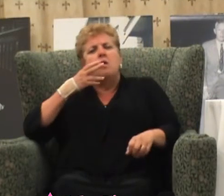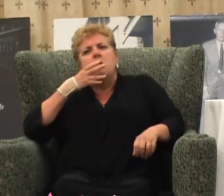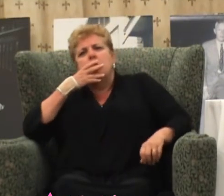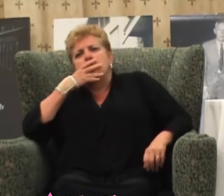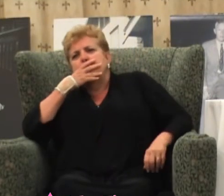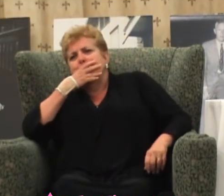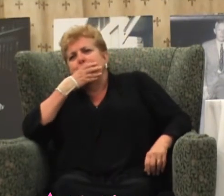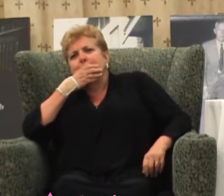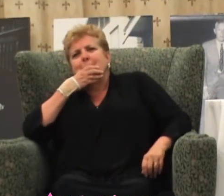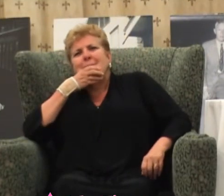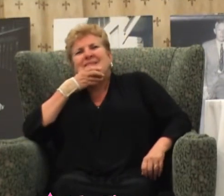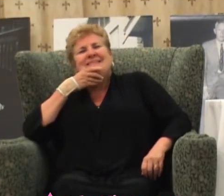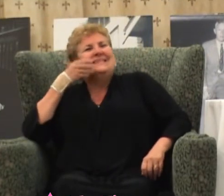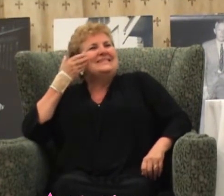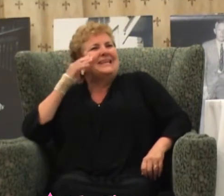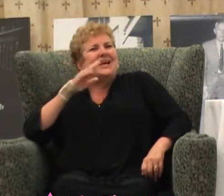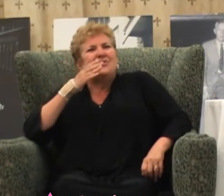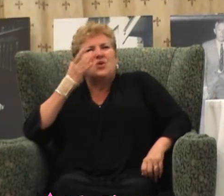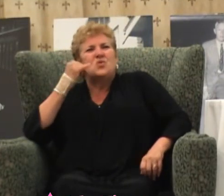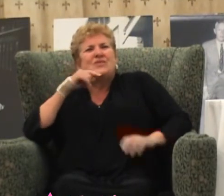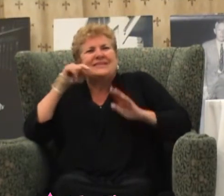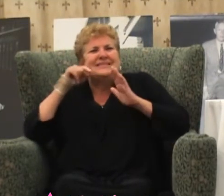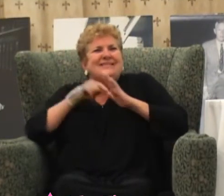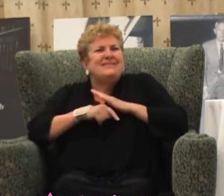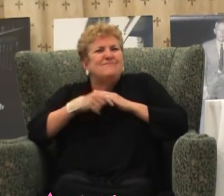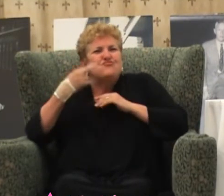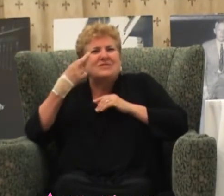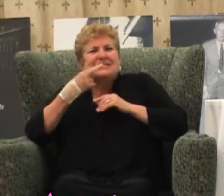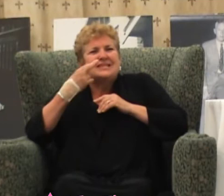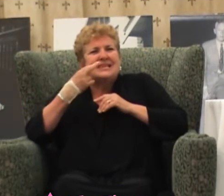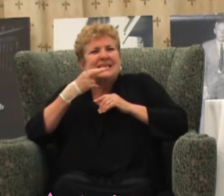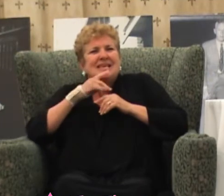underlying cause and condition is. Maybe I'll get drunk. He said, you will.